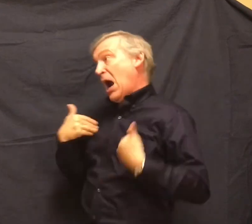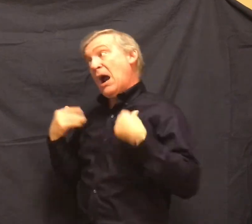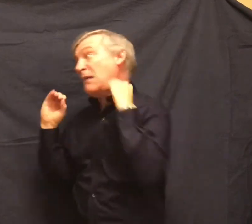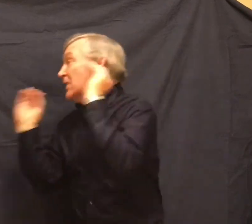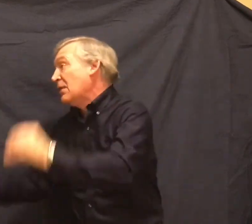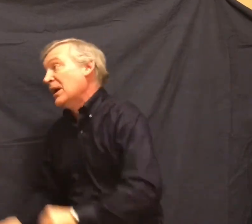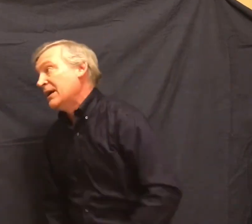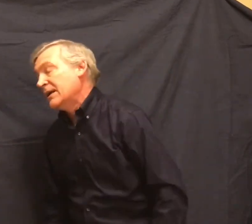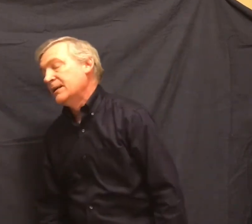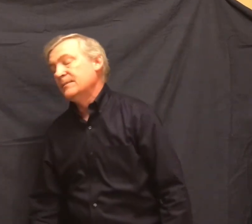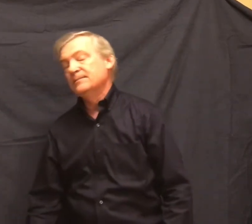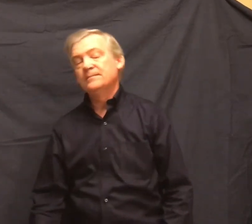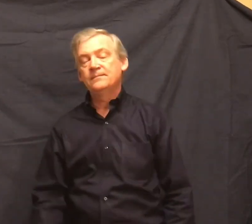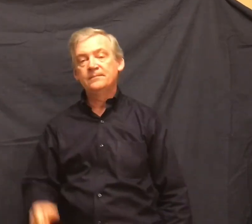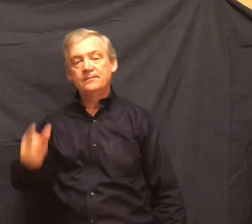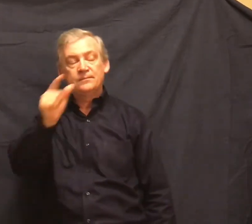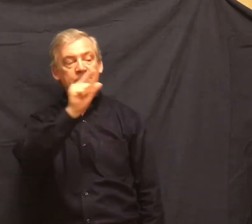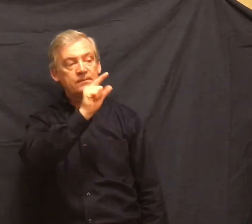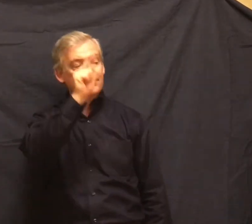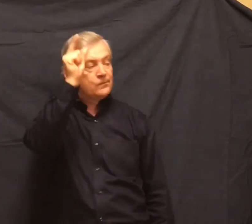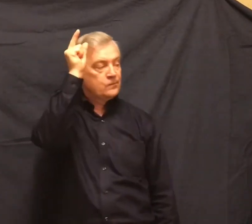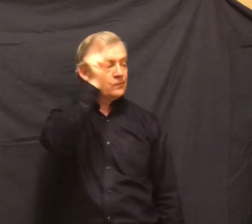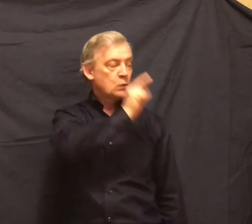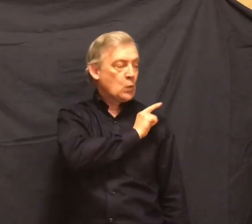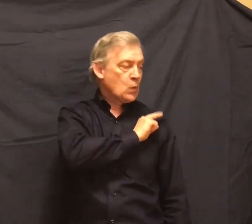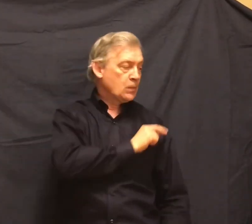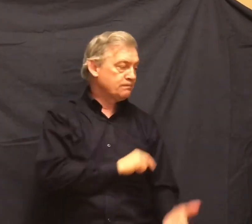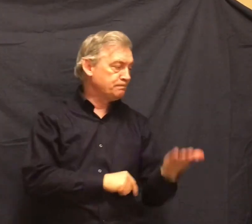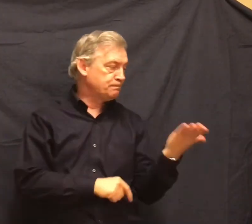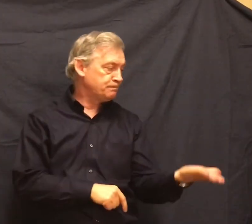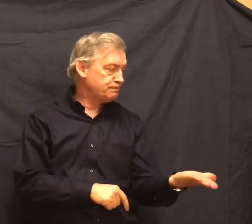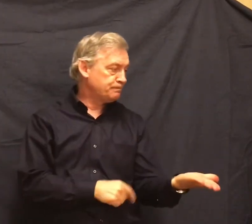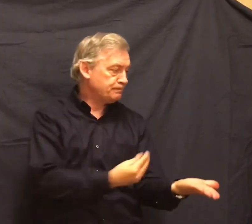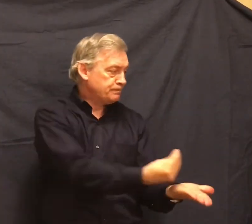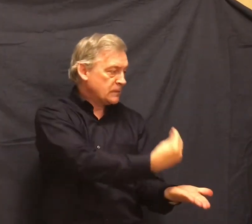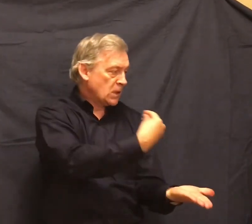George held out his hand. Come on, give it to me. You ain't putting nothing over.